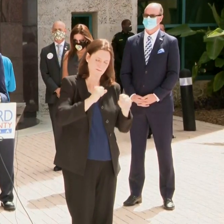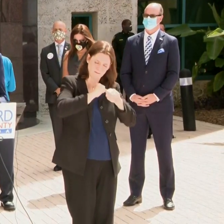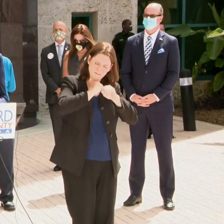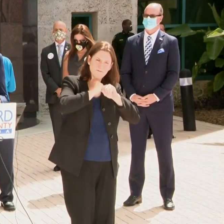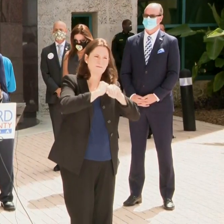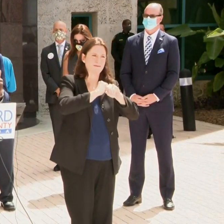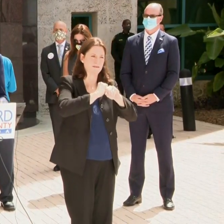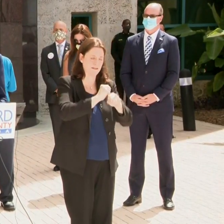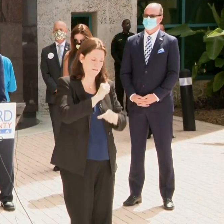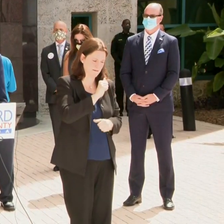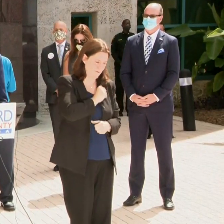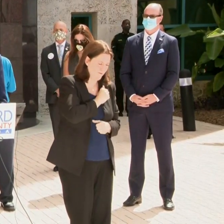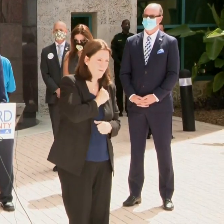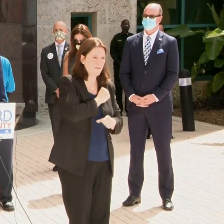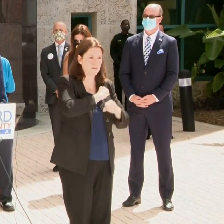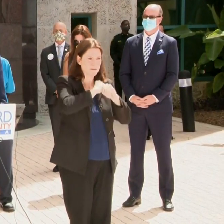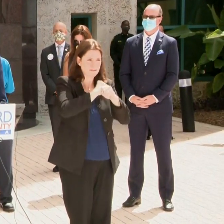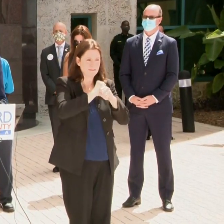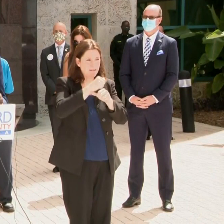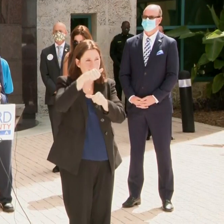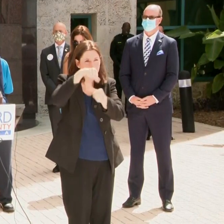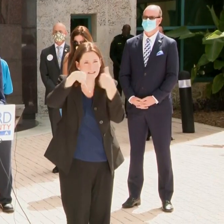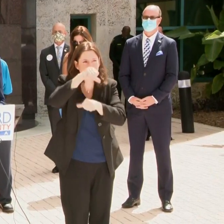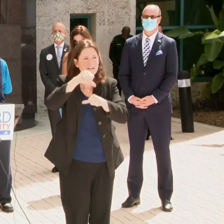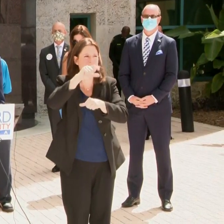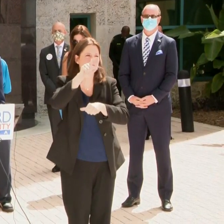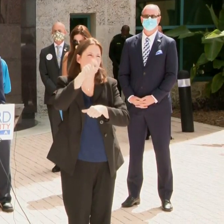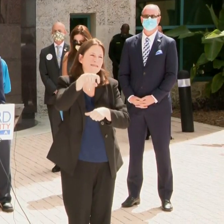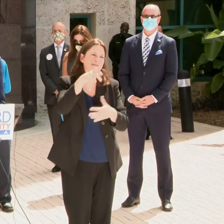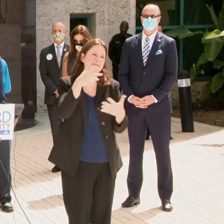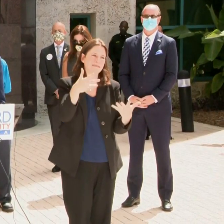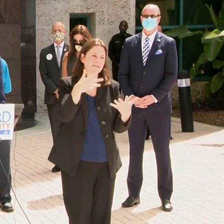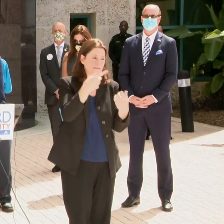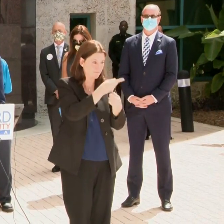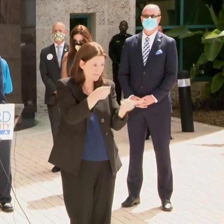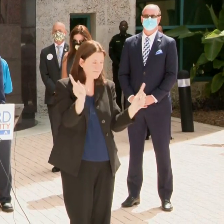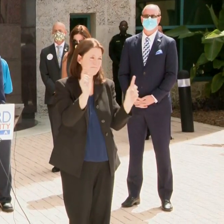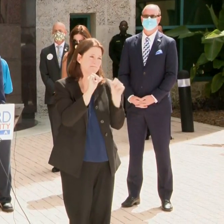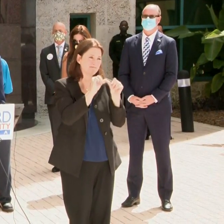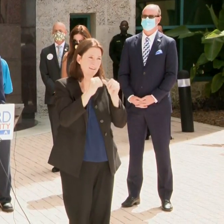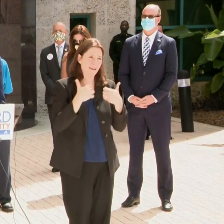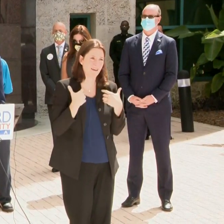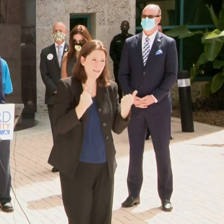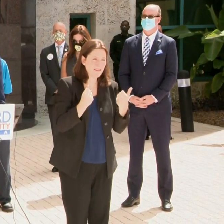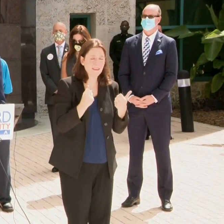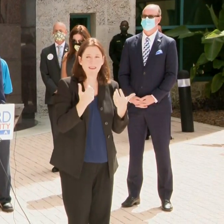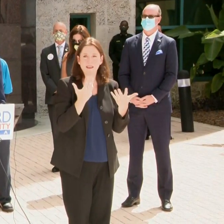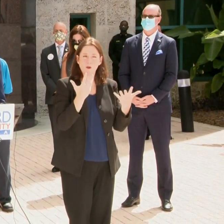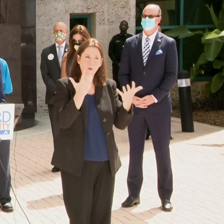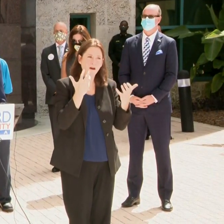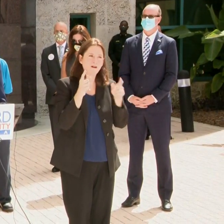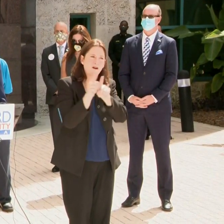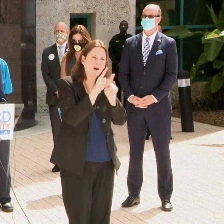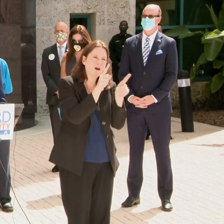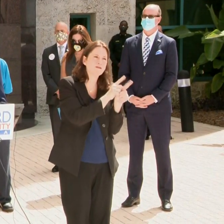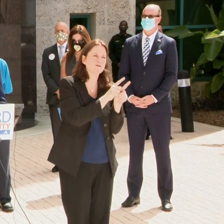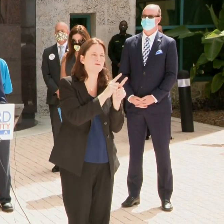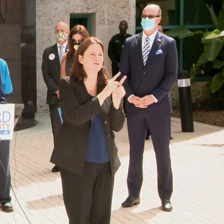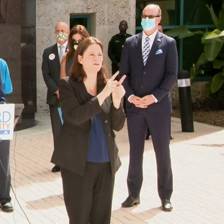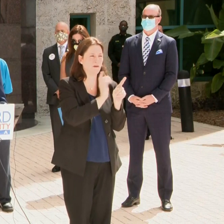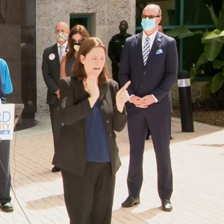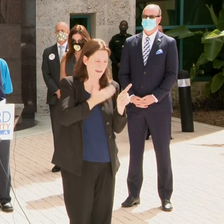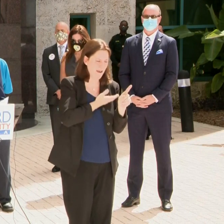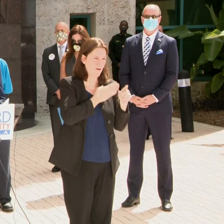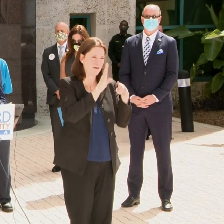ourselves and each other so that we can stay healthy and somehow maintain the